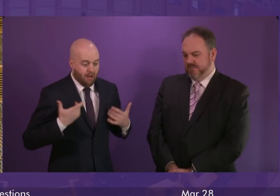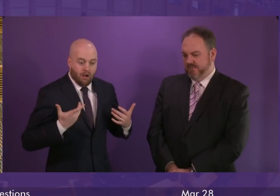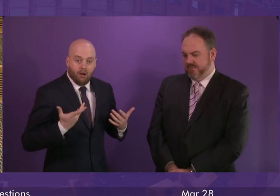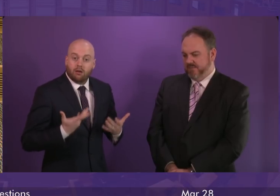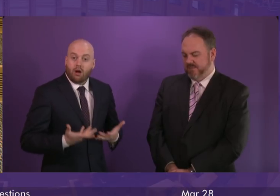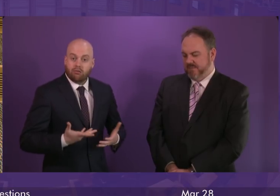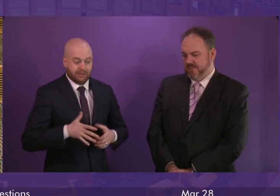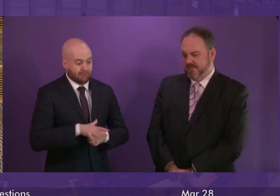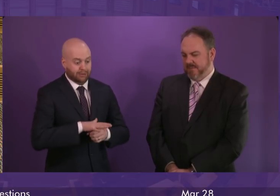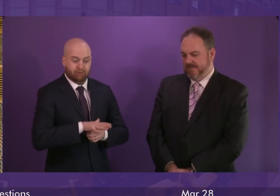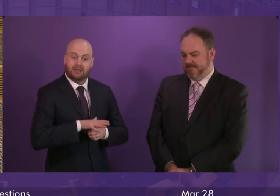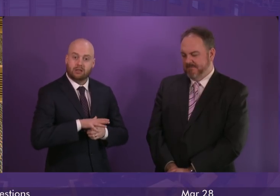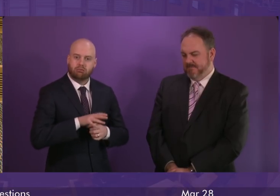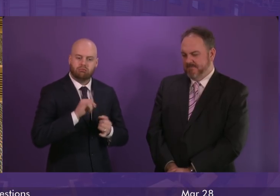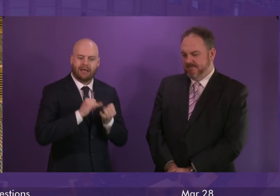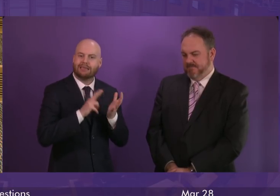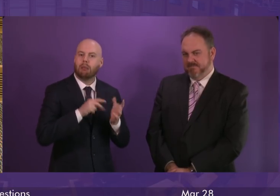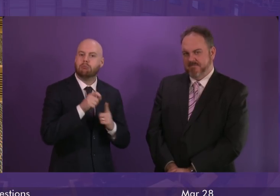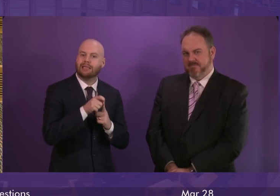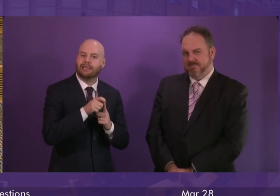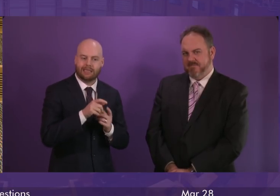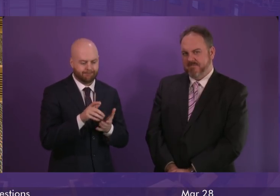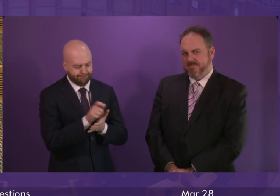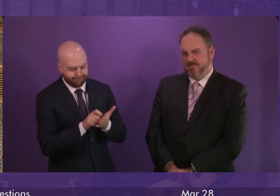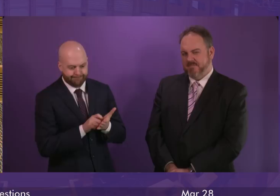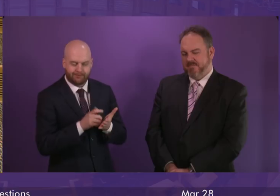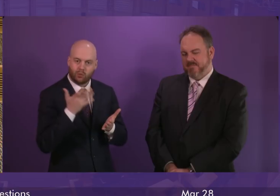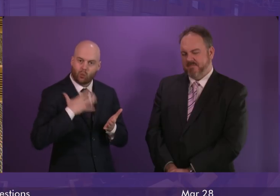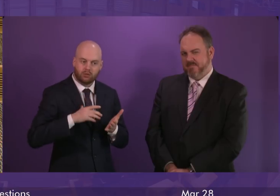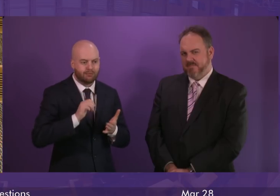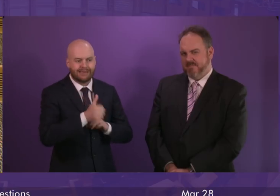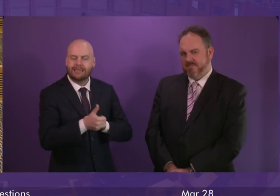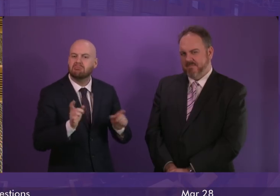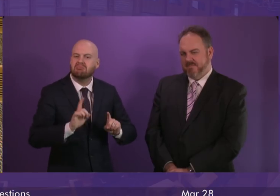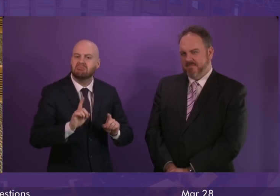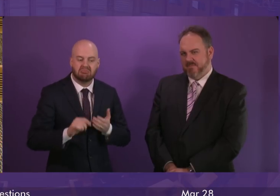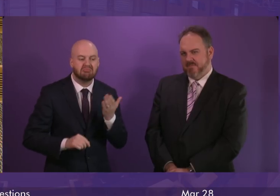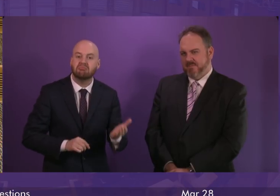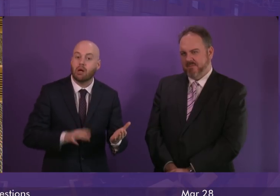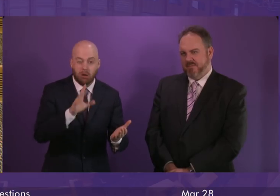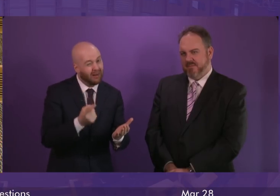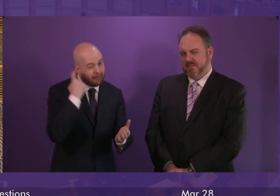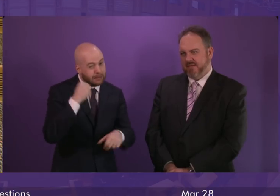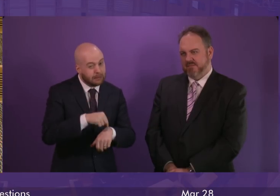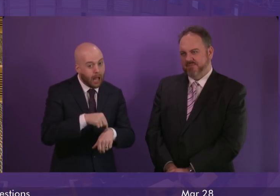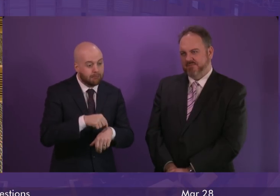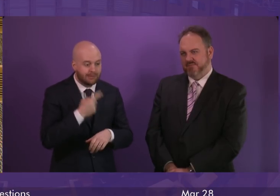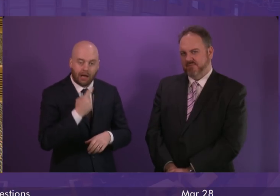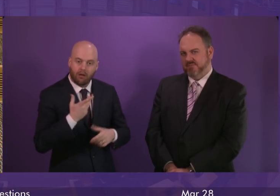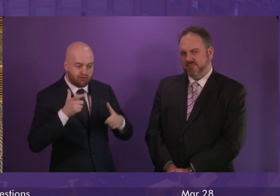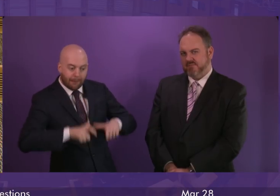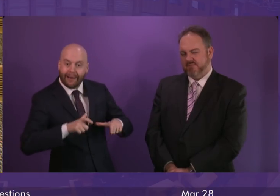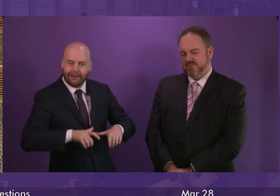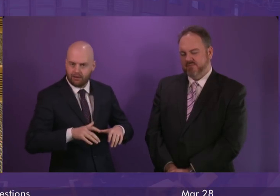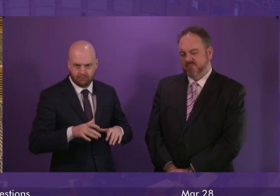the SNP put forward when it looked as if Remain wasn't an option, which is not the case now, incidentally, wasn't on the ballot paper last night, it has never been our